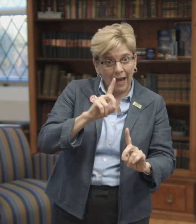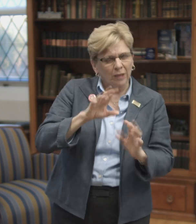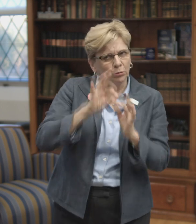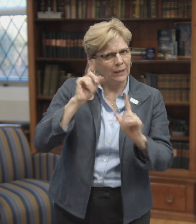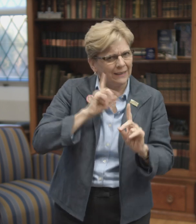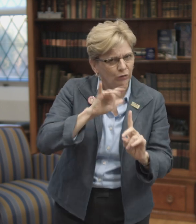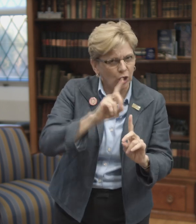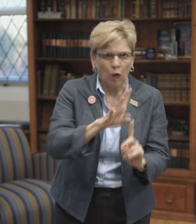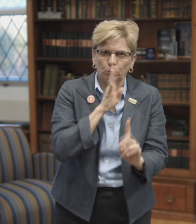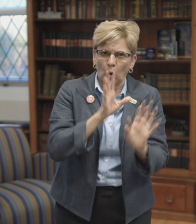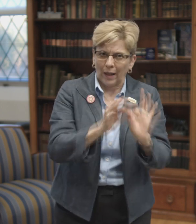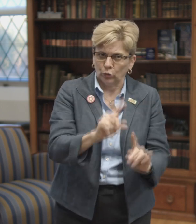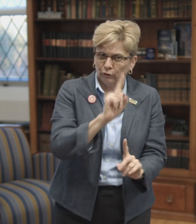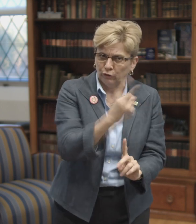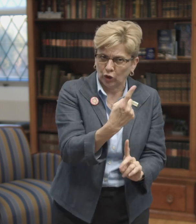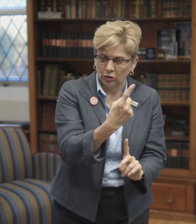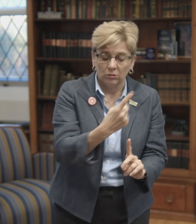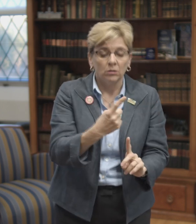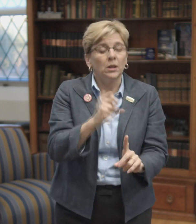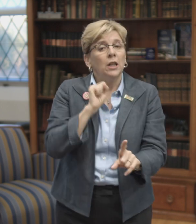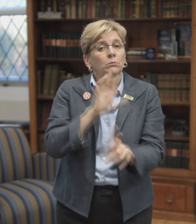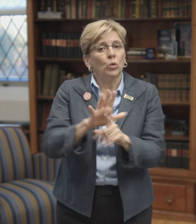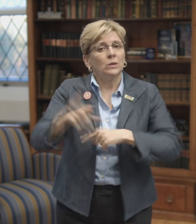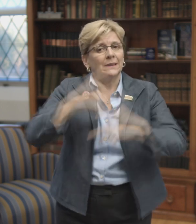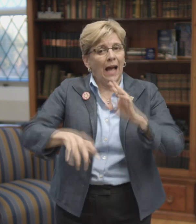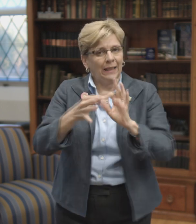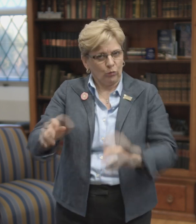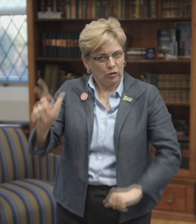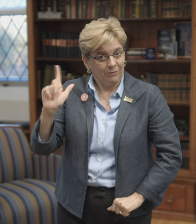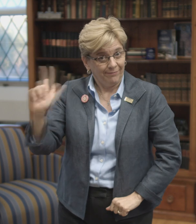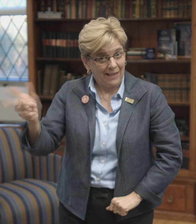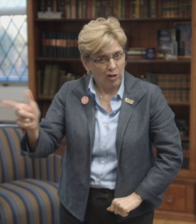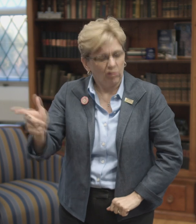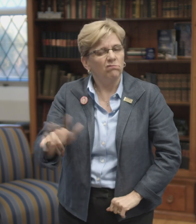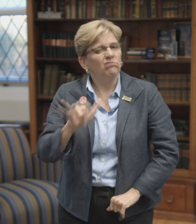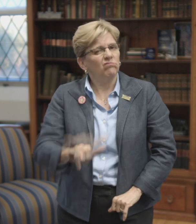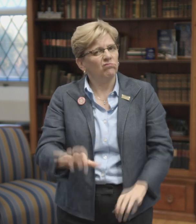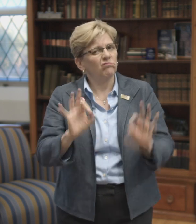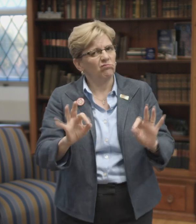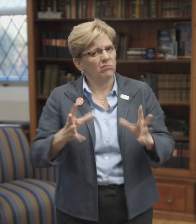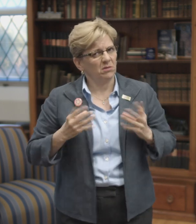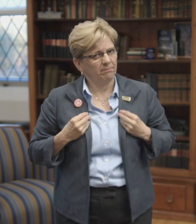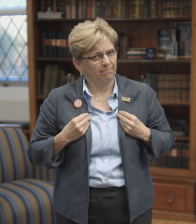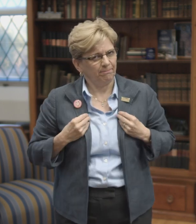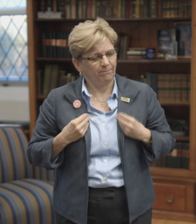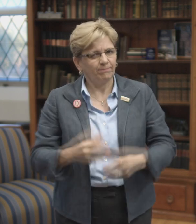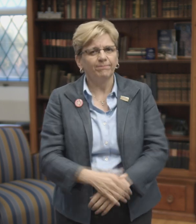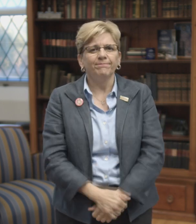to teach a child, especially a deaf child, spoken language first and expose them to sign language later. That that